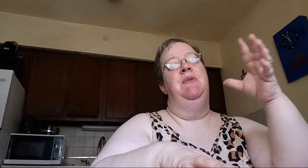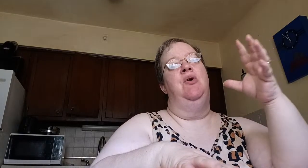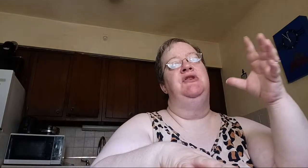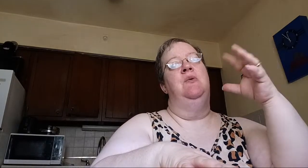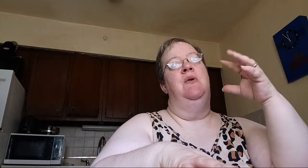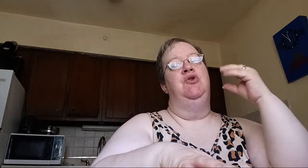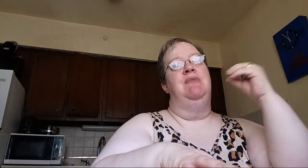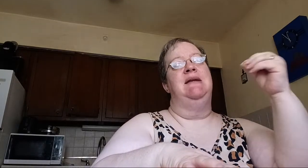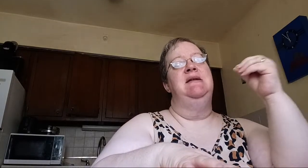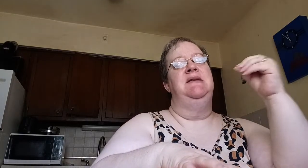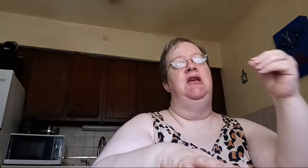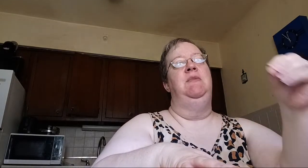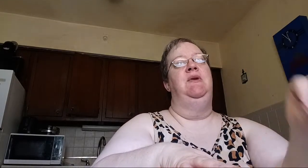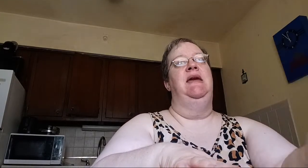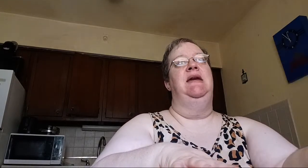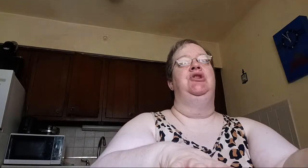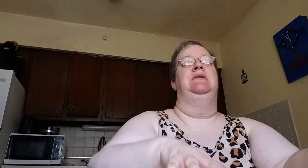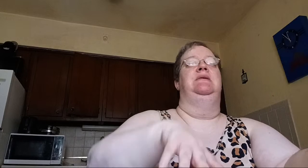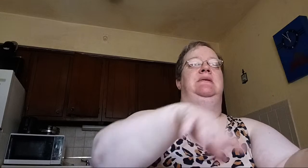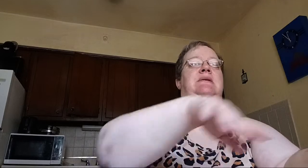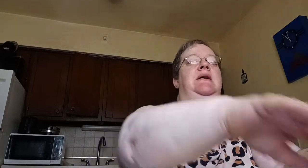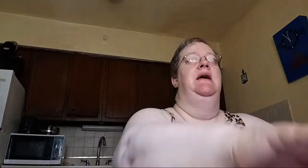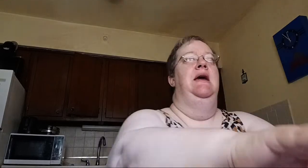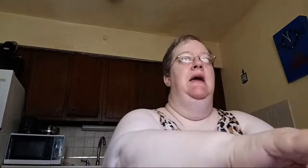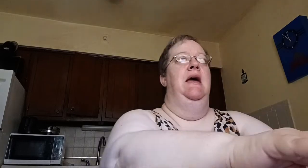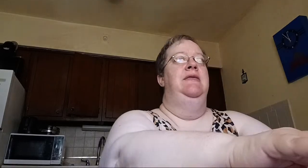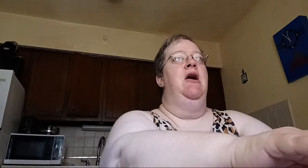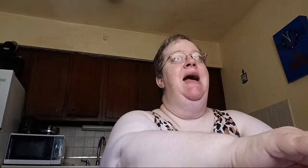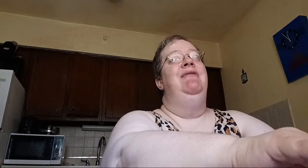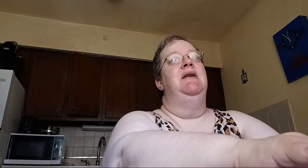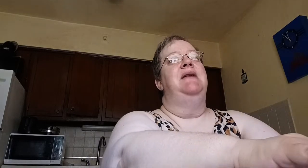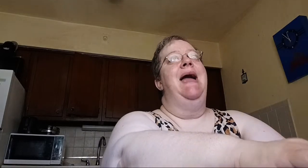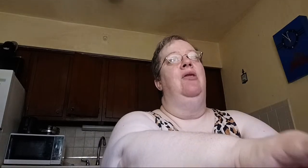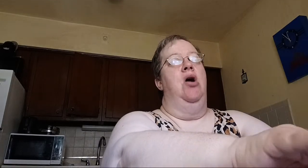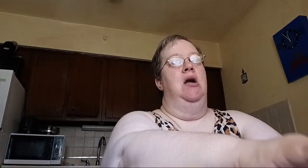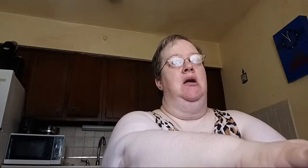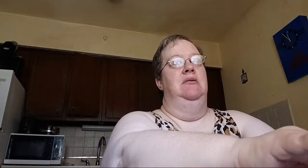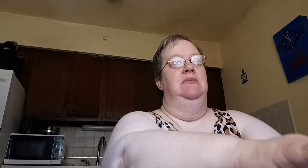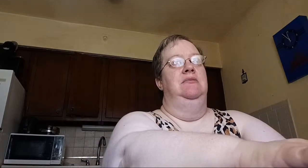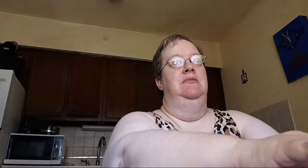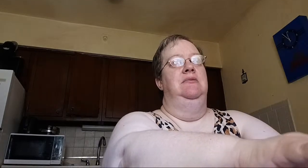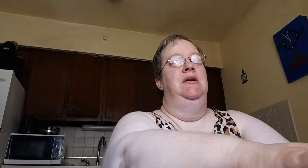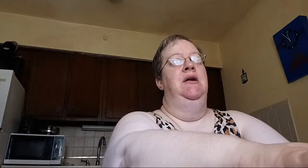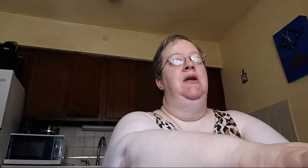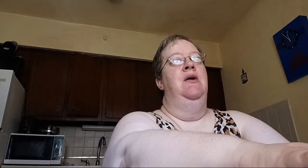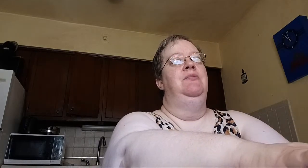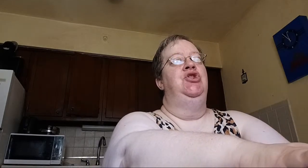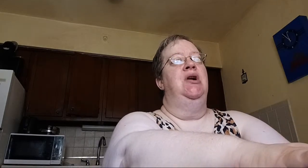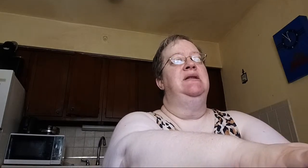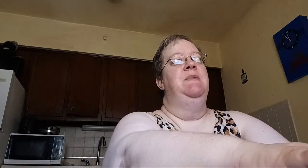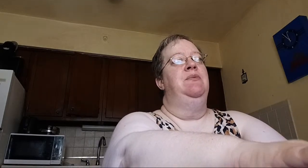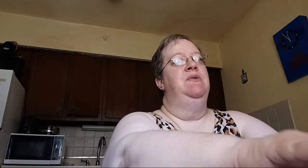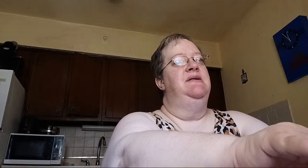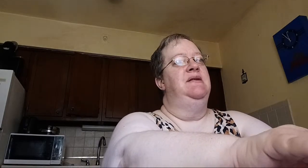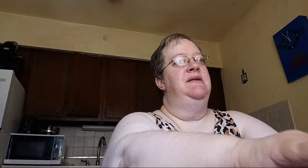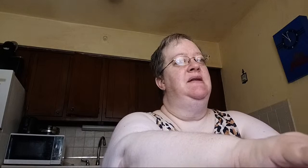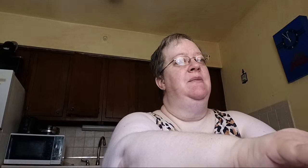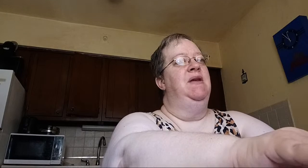also of directness and communication. They're having a dialogue. You know, Chuck Smith was saying something very